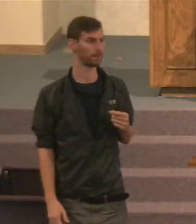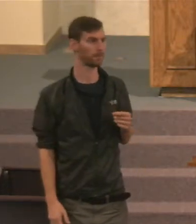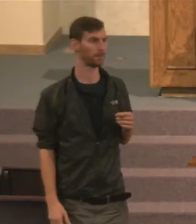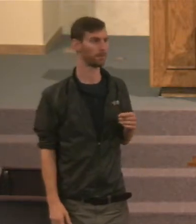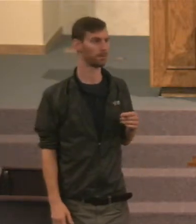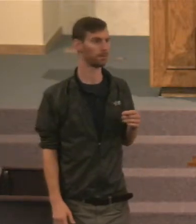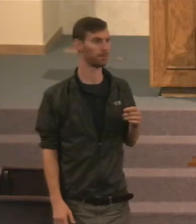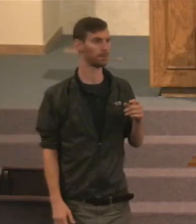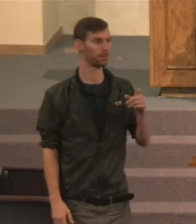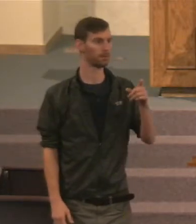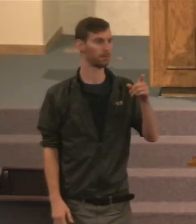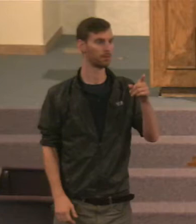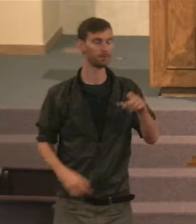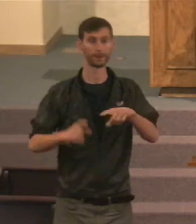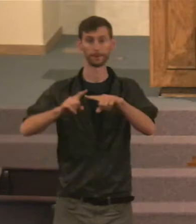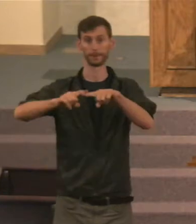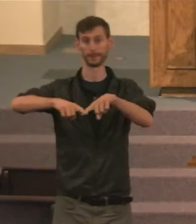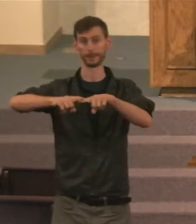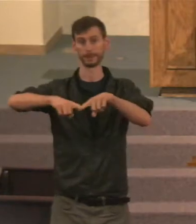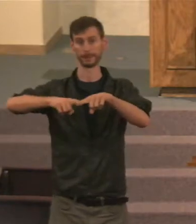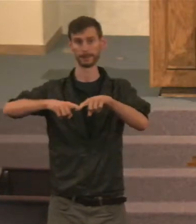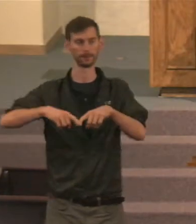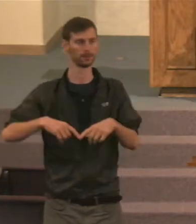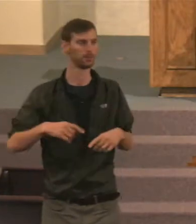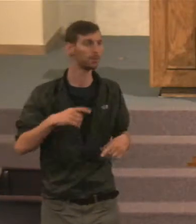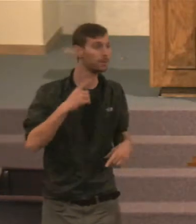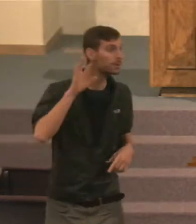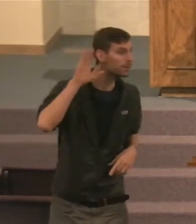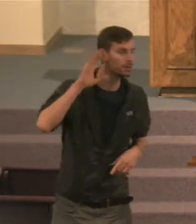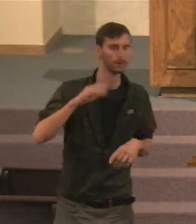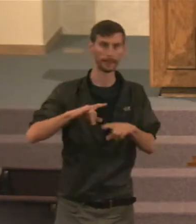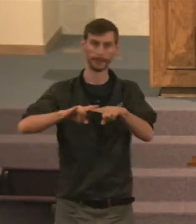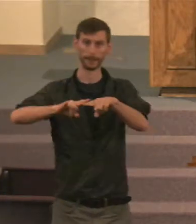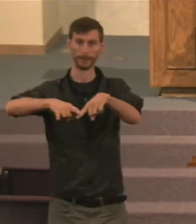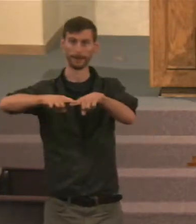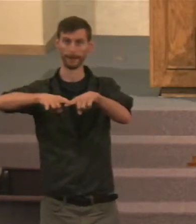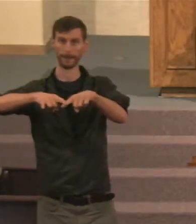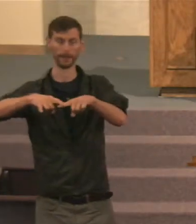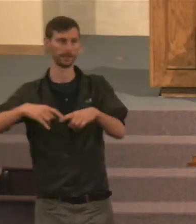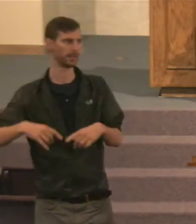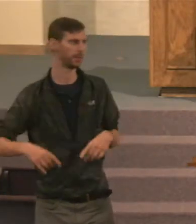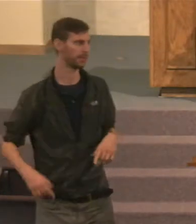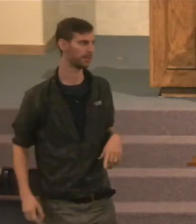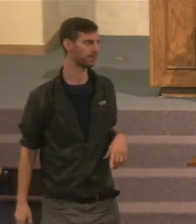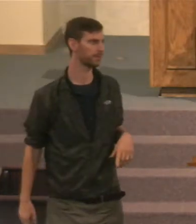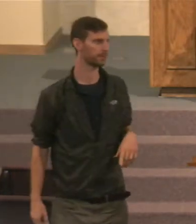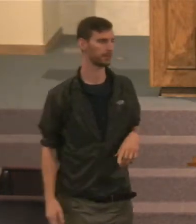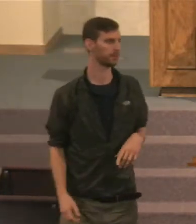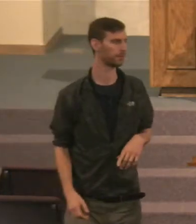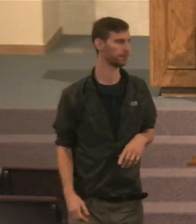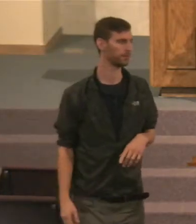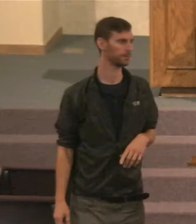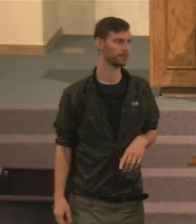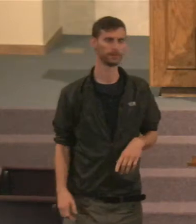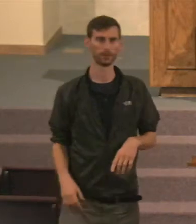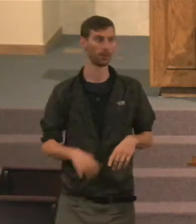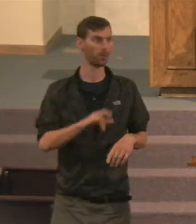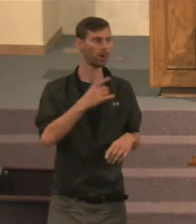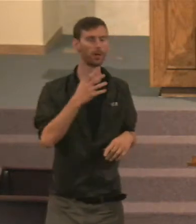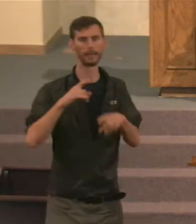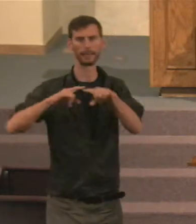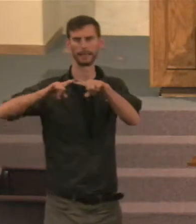Sir? It's what? It's in him? Oh.